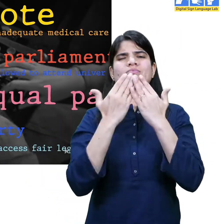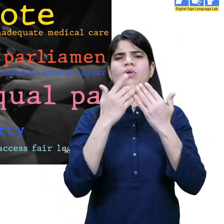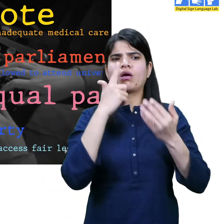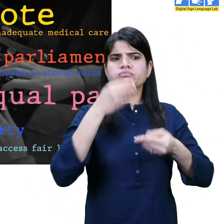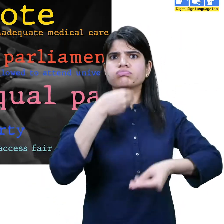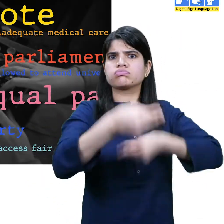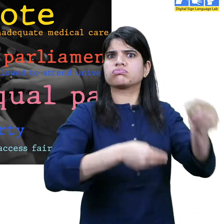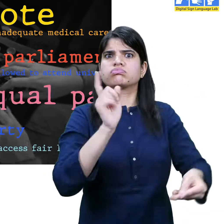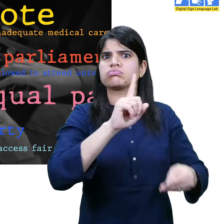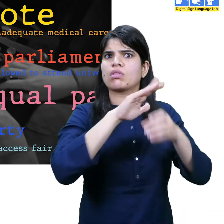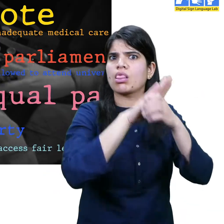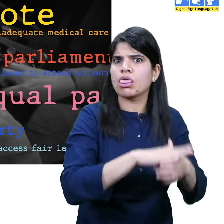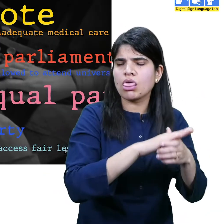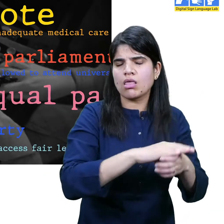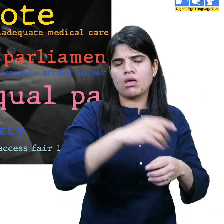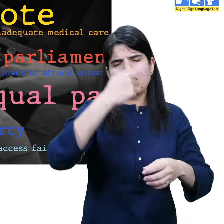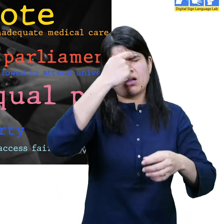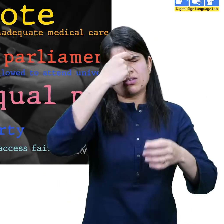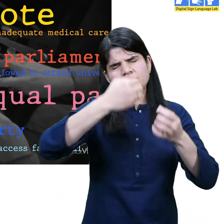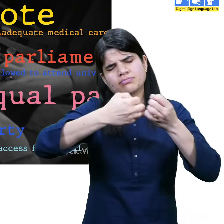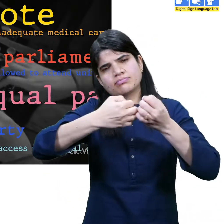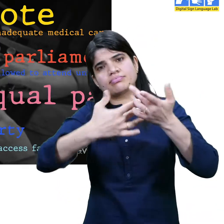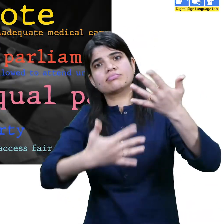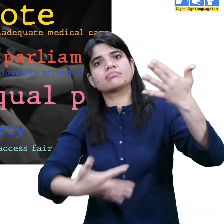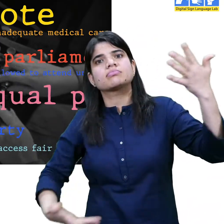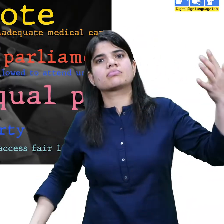education. And the list goes on.